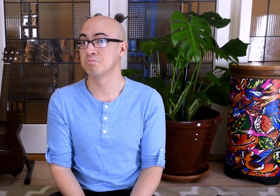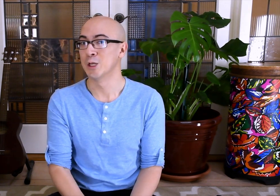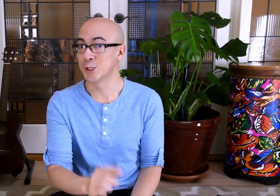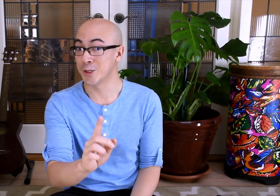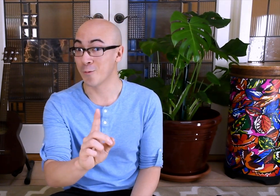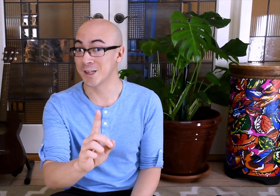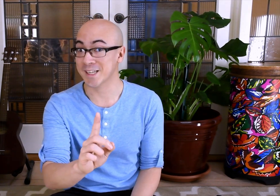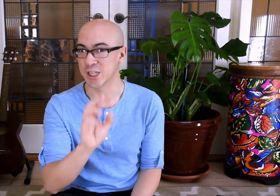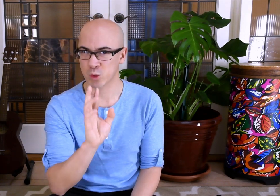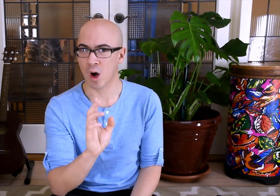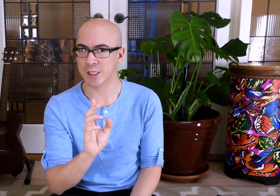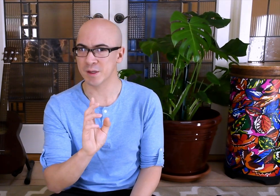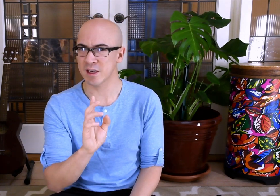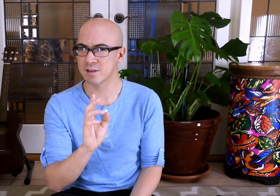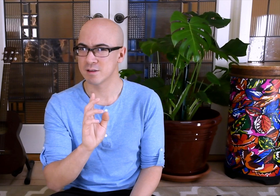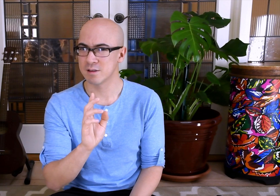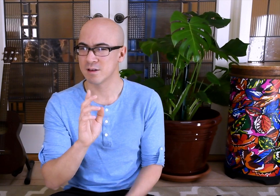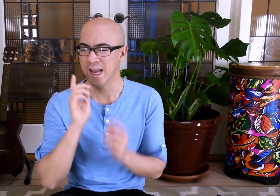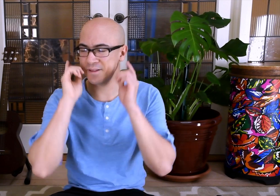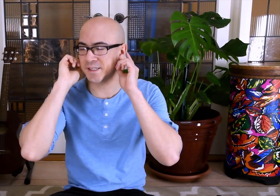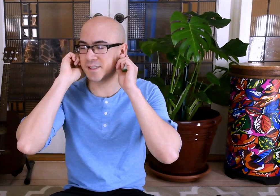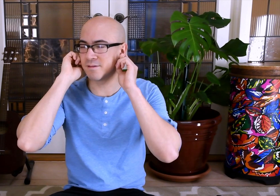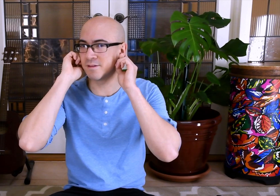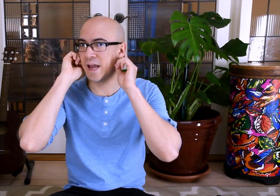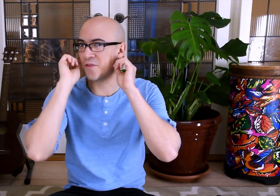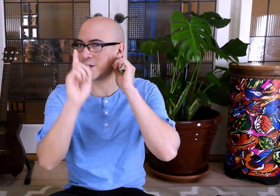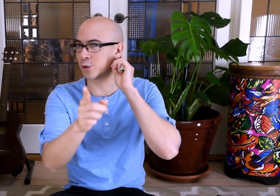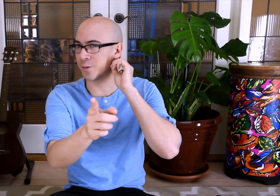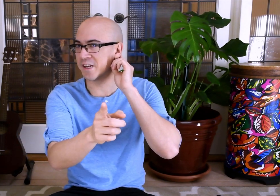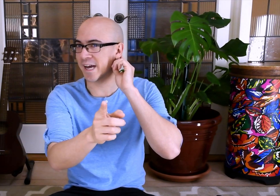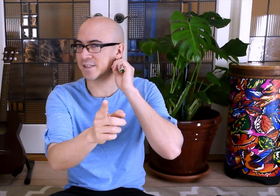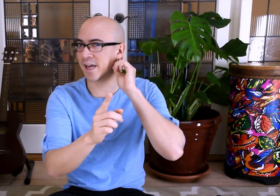Do that once again. Just watch me and listen. And then you'll join me next, okay?